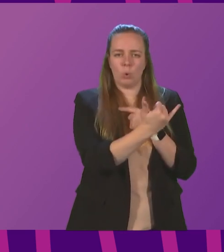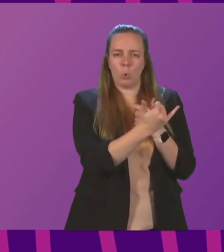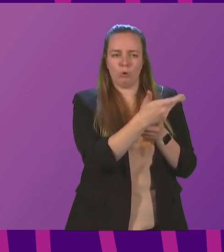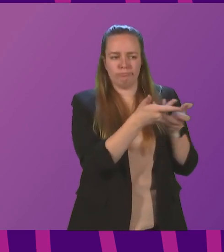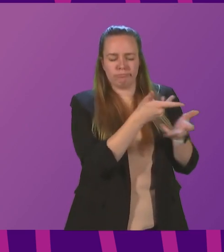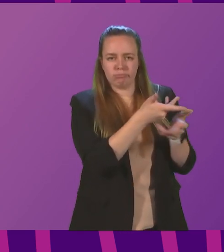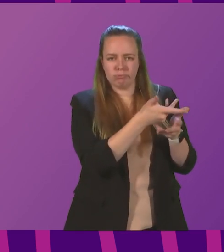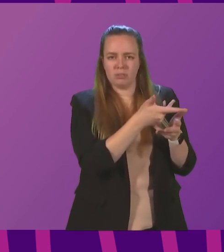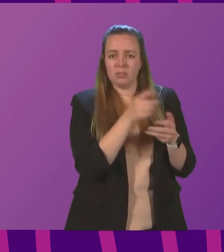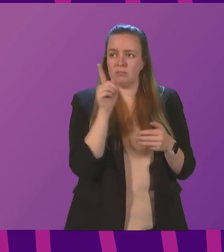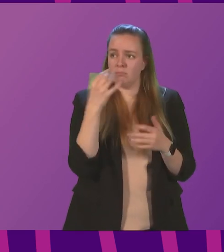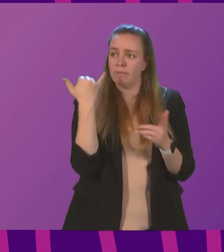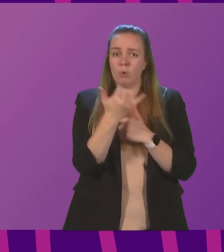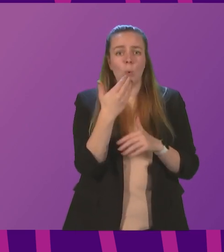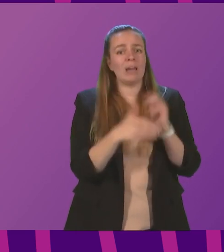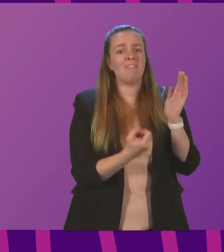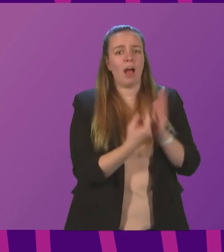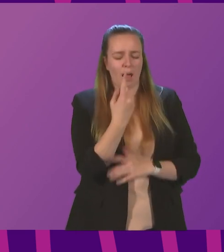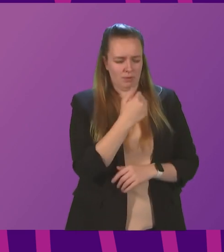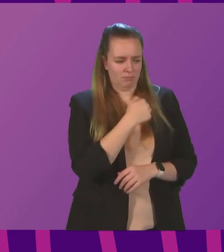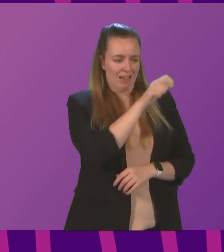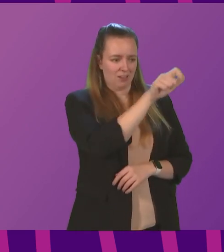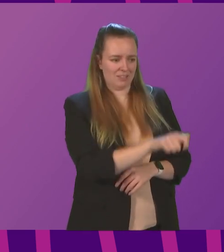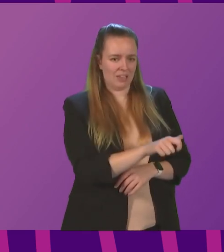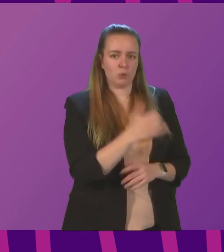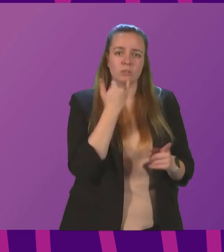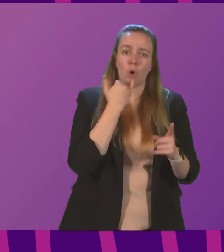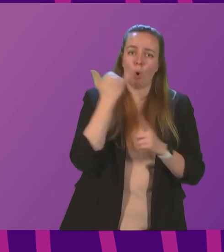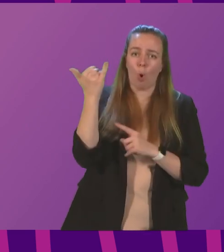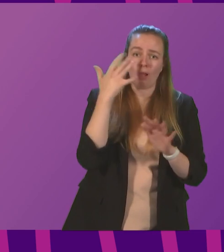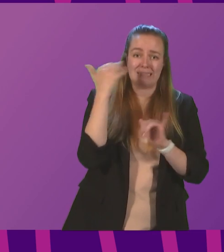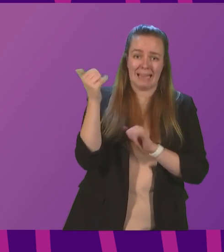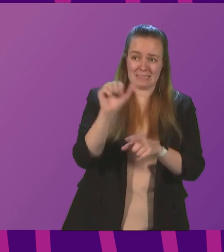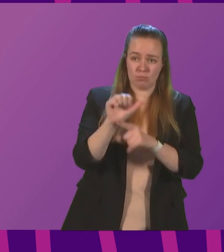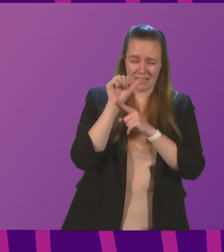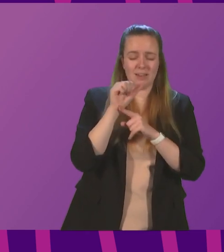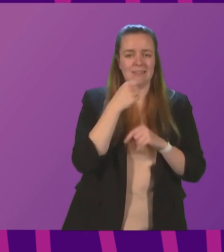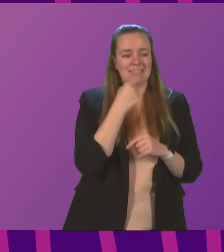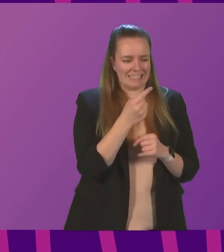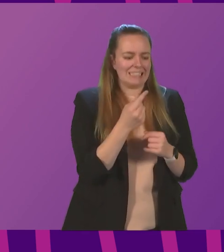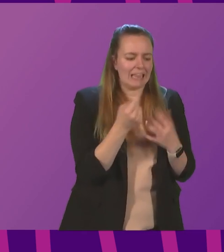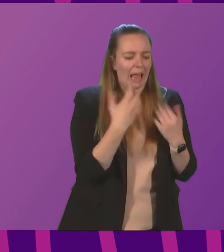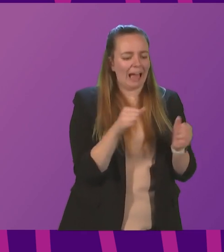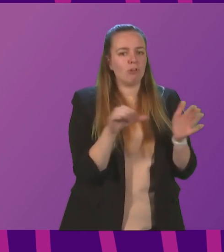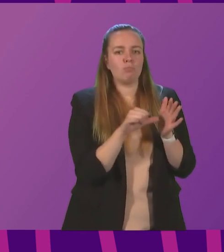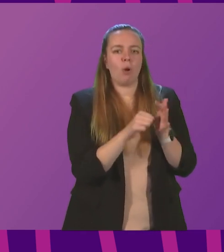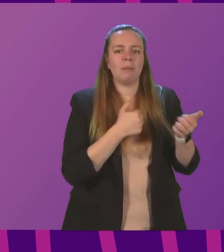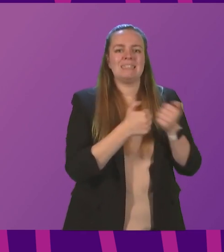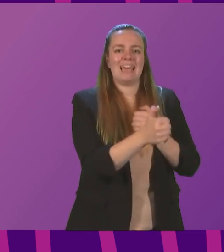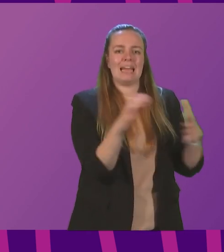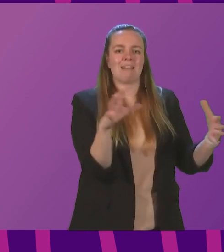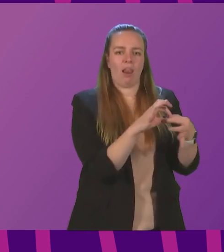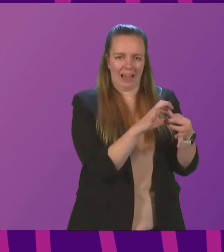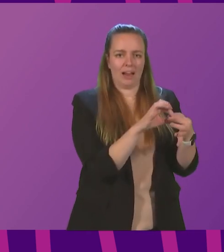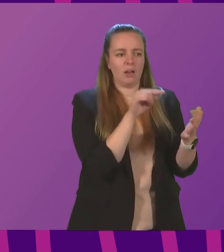This also did not happen and my constituent called to test and protect who admitted there's a problem sending out the text messages